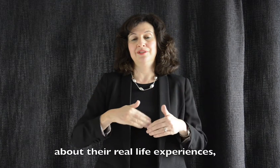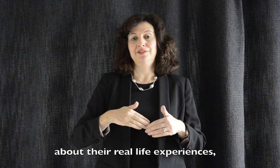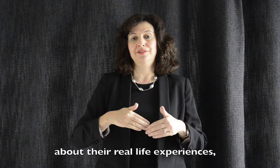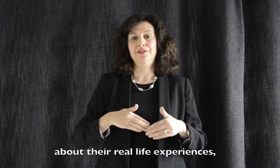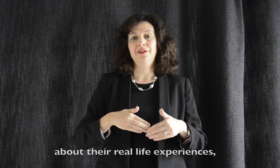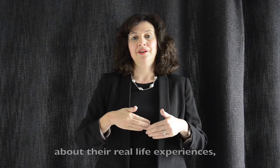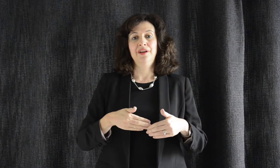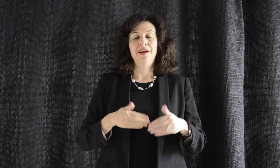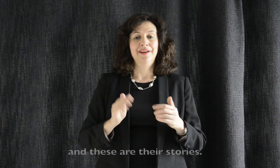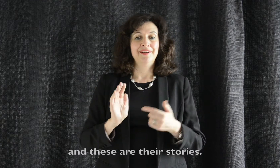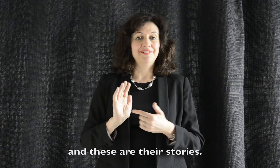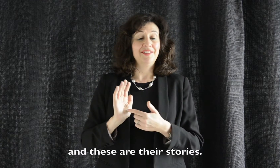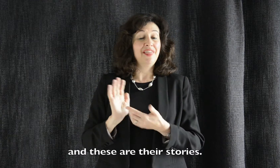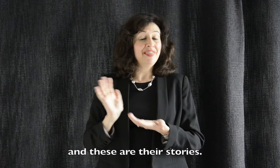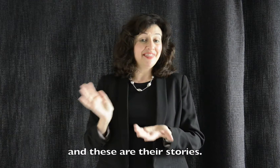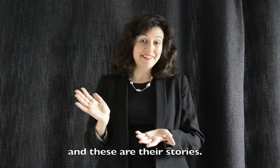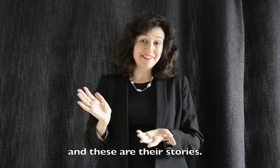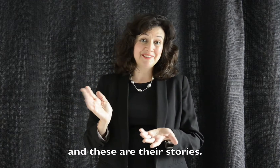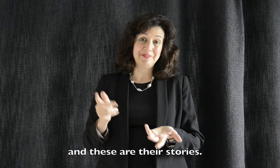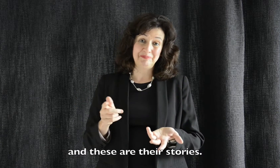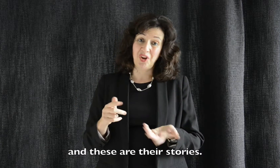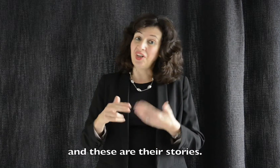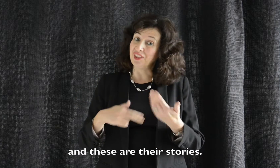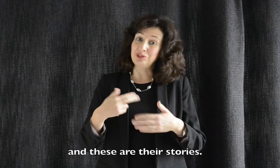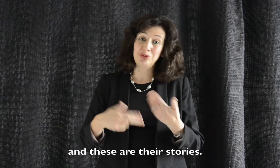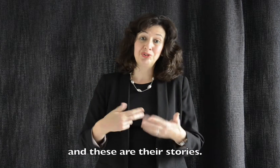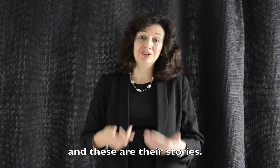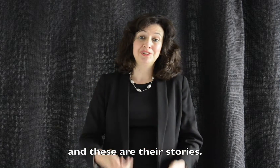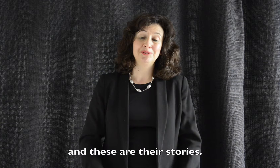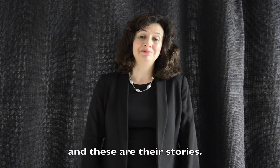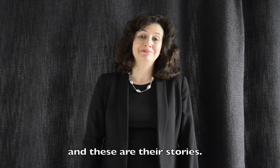and these are their stories. Thank